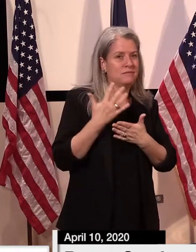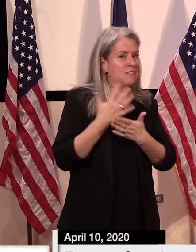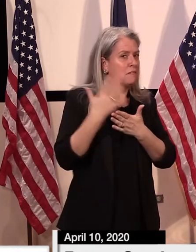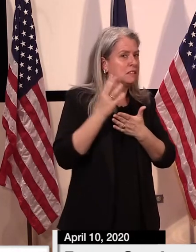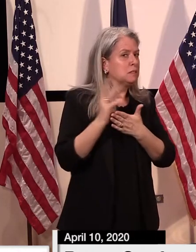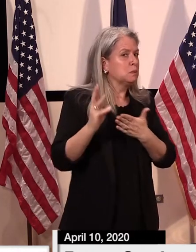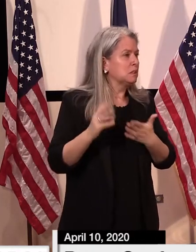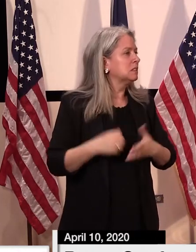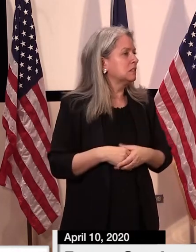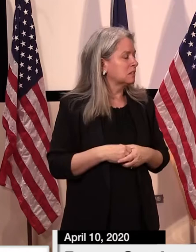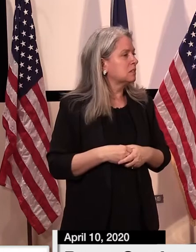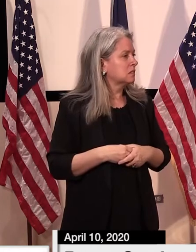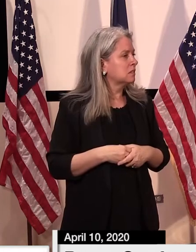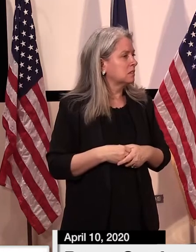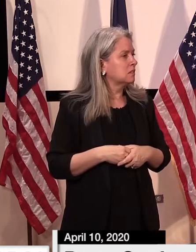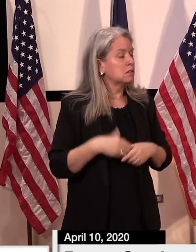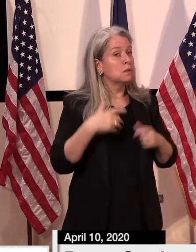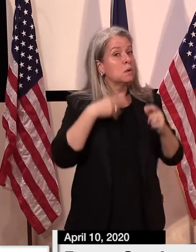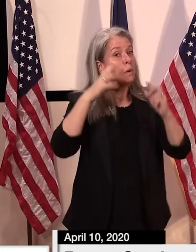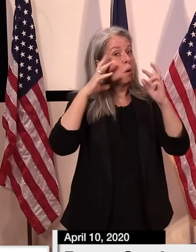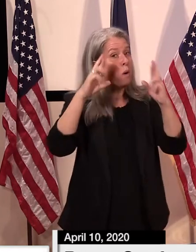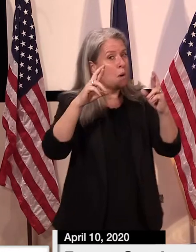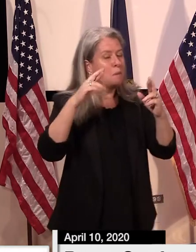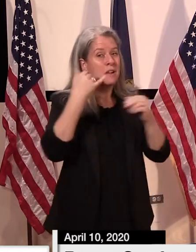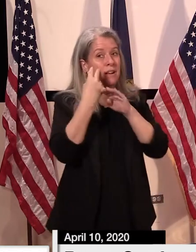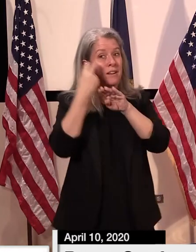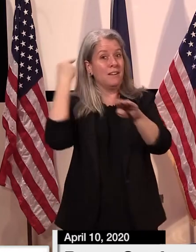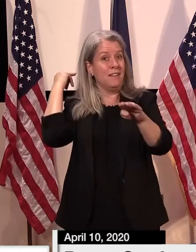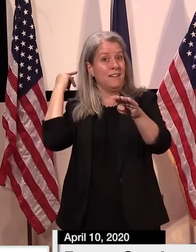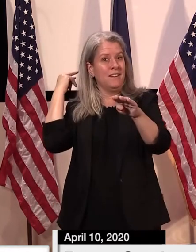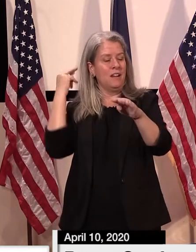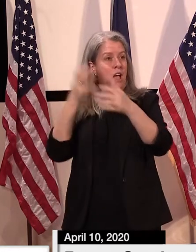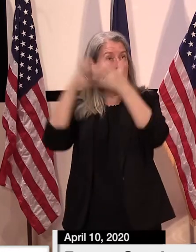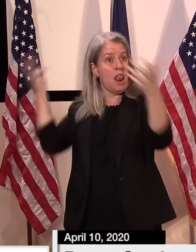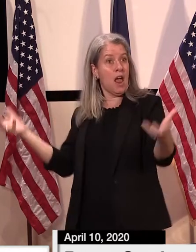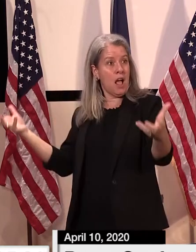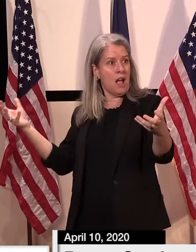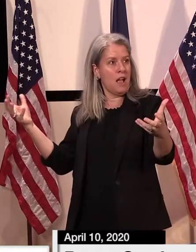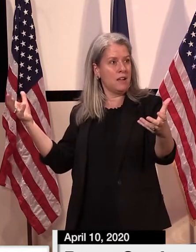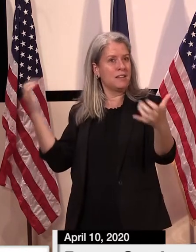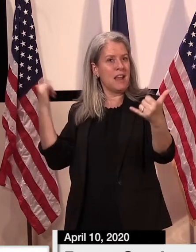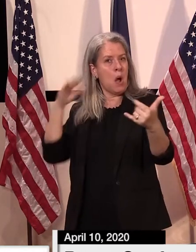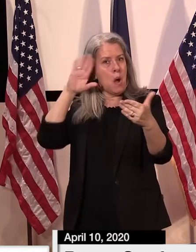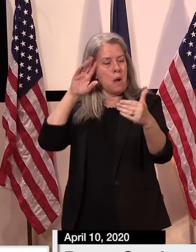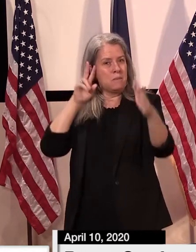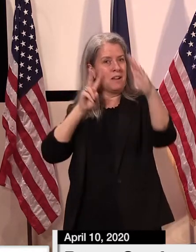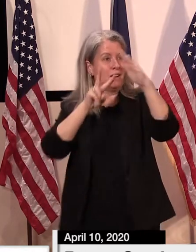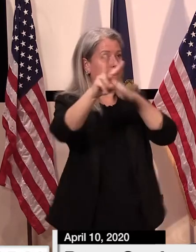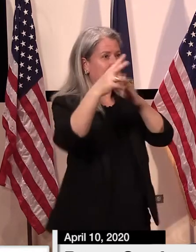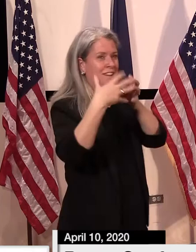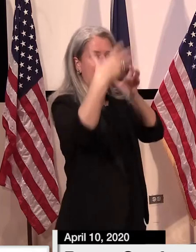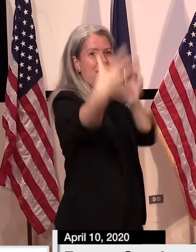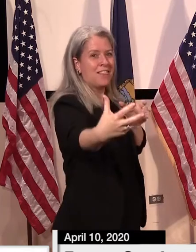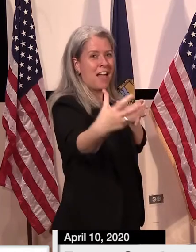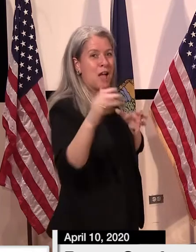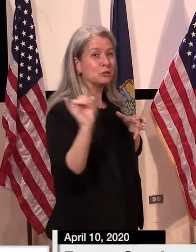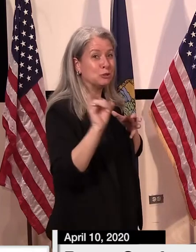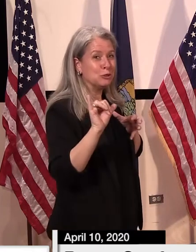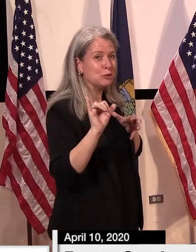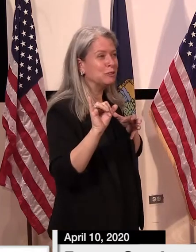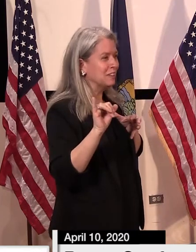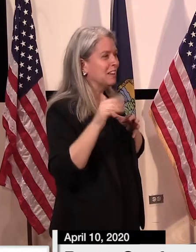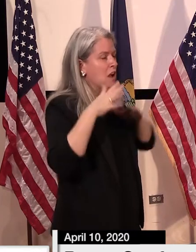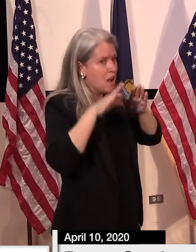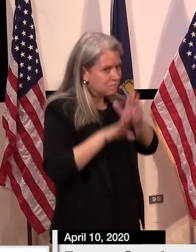is a lot more will happen in a positive way over the next four weeks. So it's just a date that was selected.